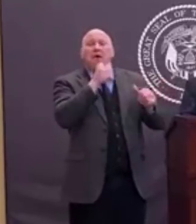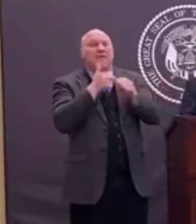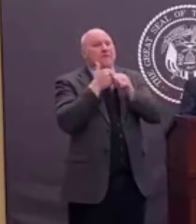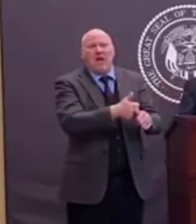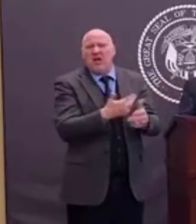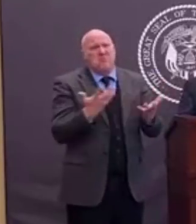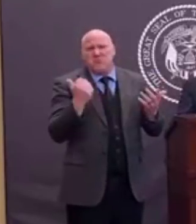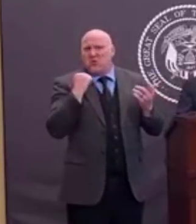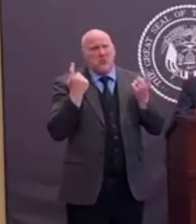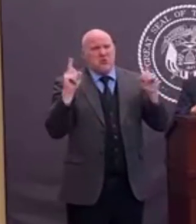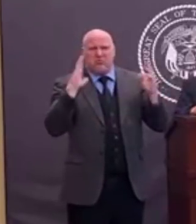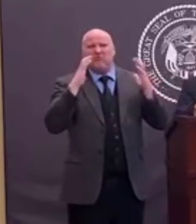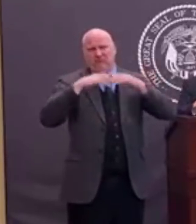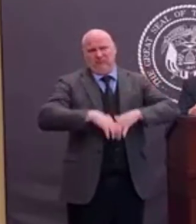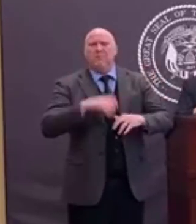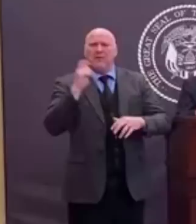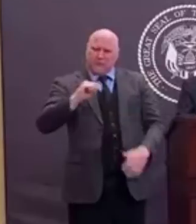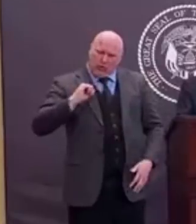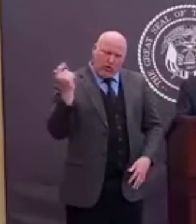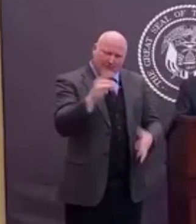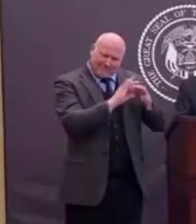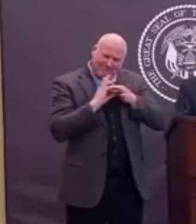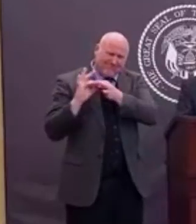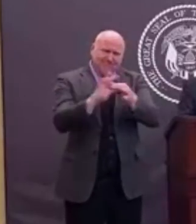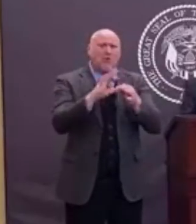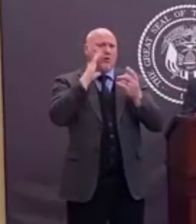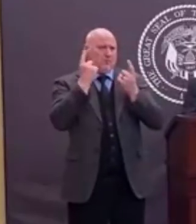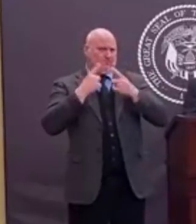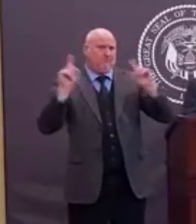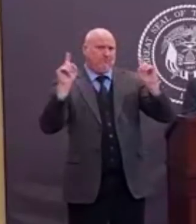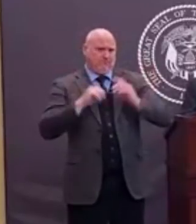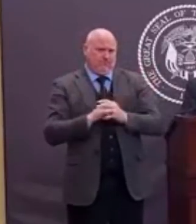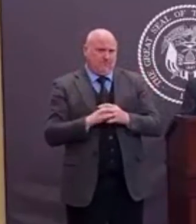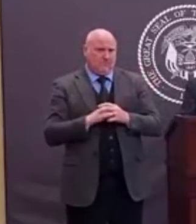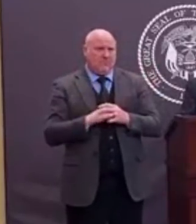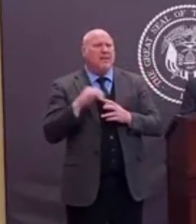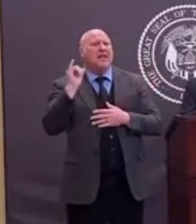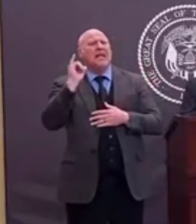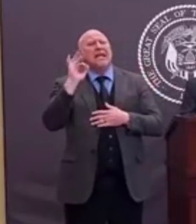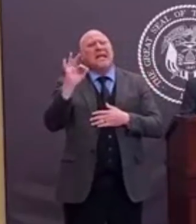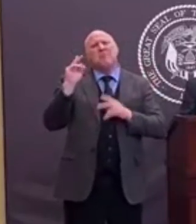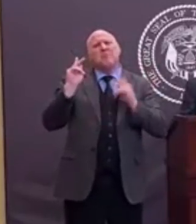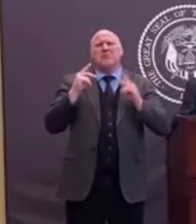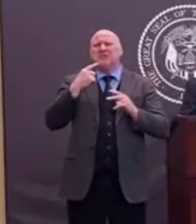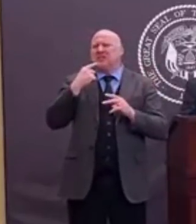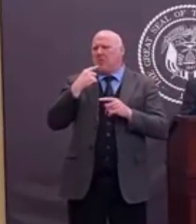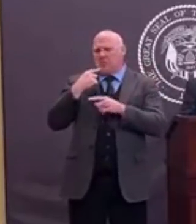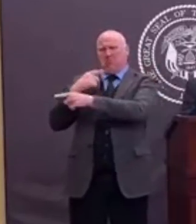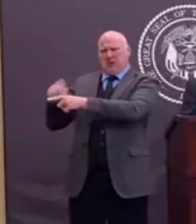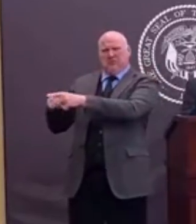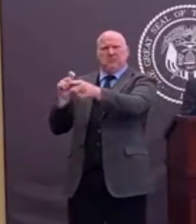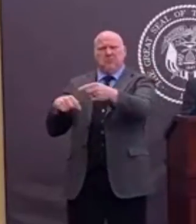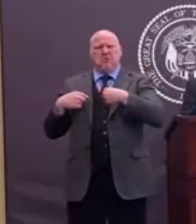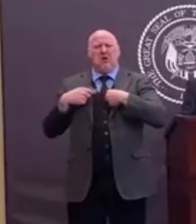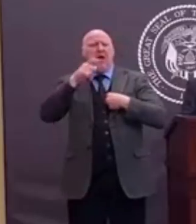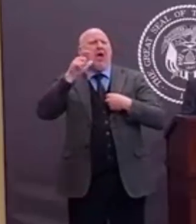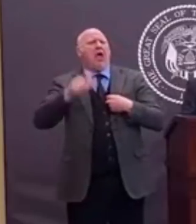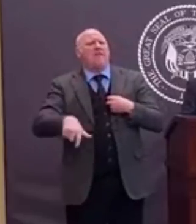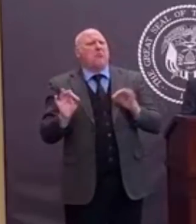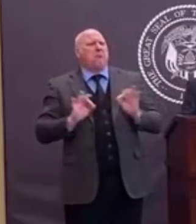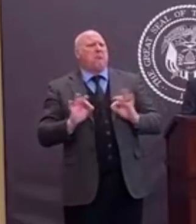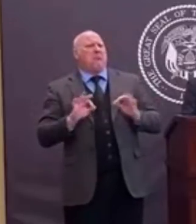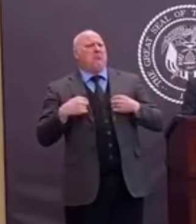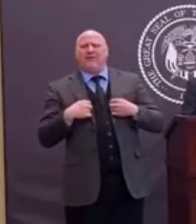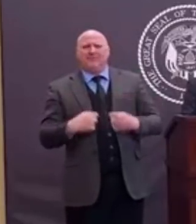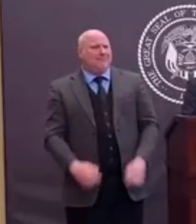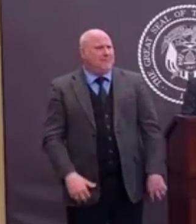exception to this, so people say, well, it's for everybody else but not me. All of us are in this together, and if we do this, we're going to come out, I think, in good